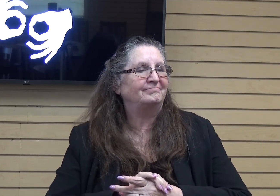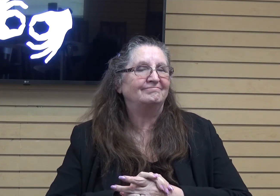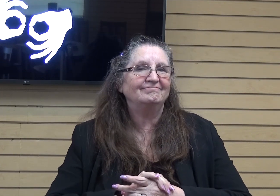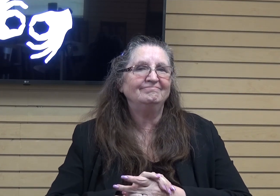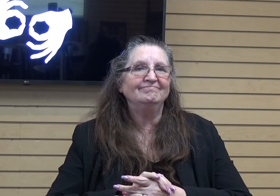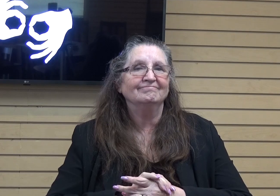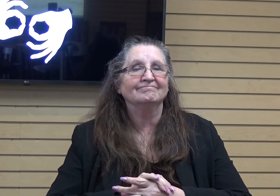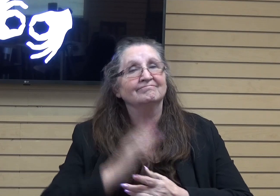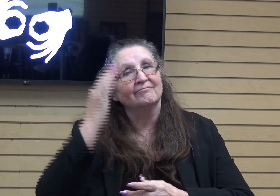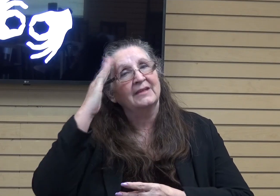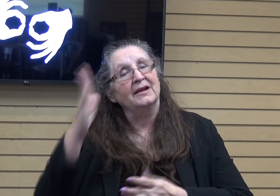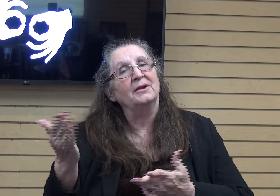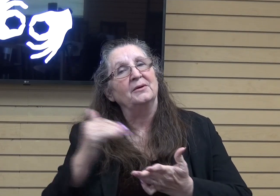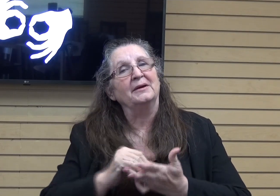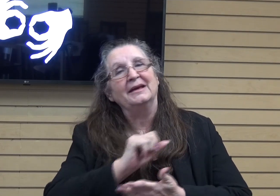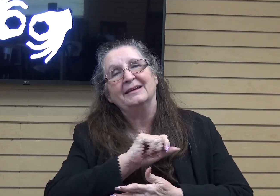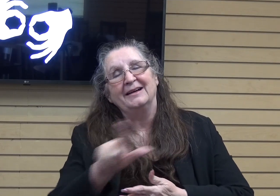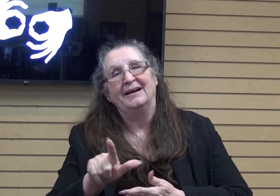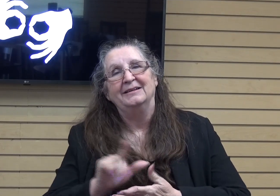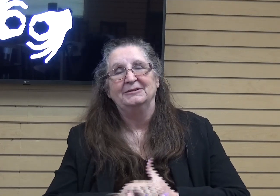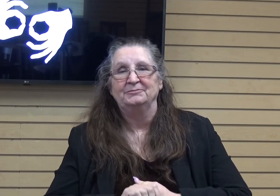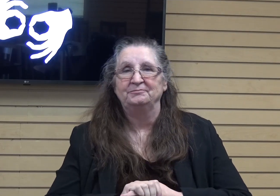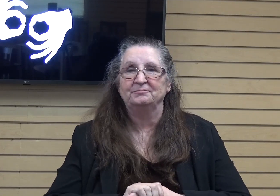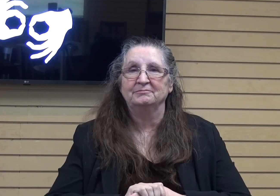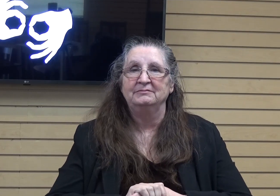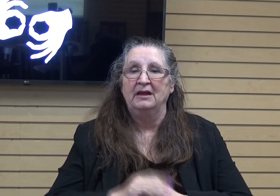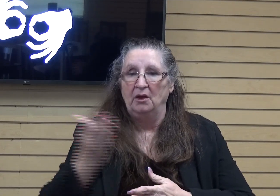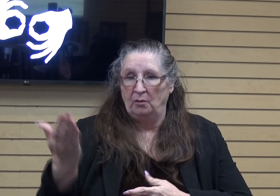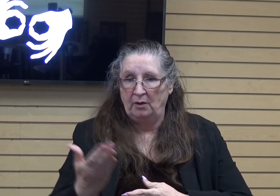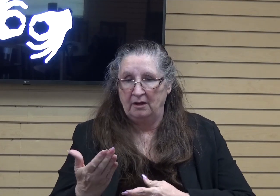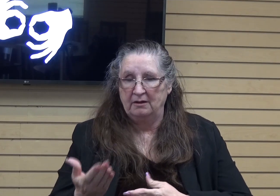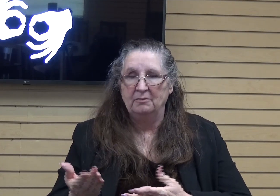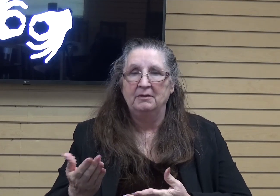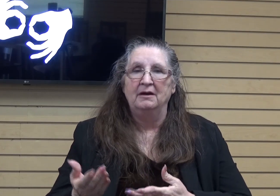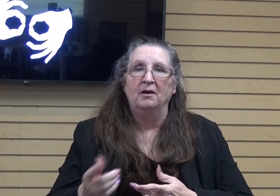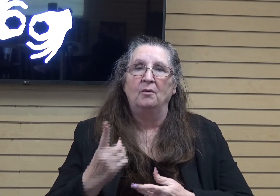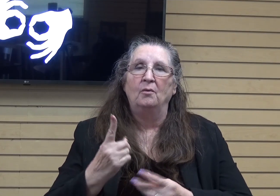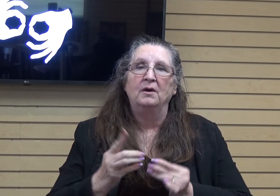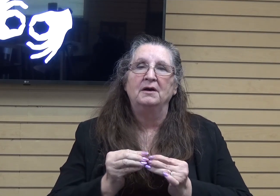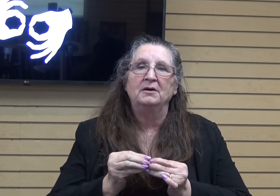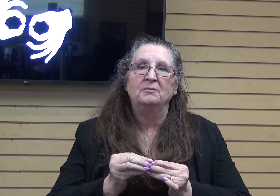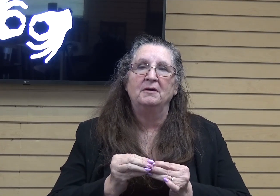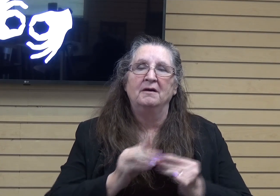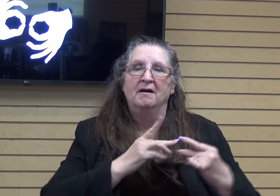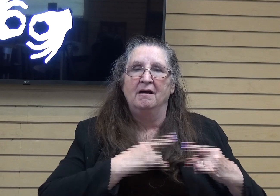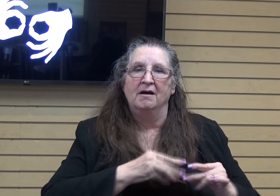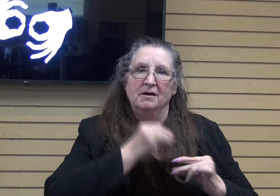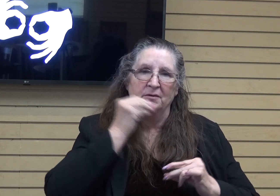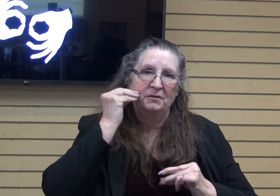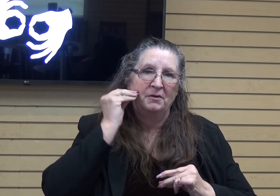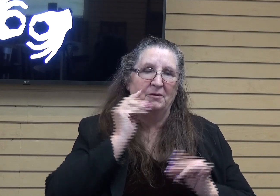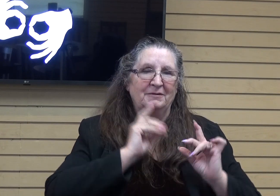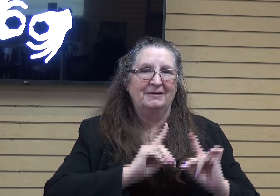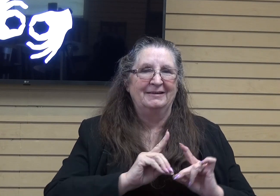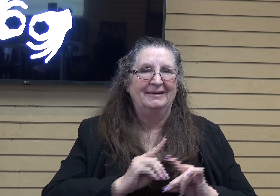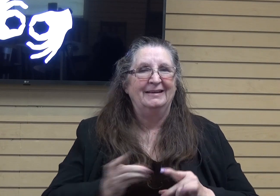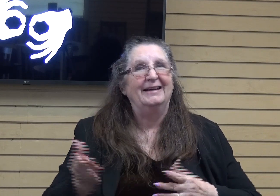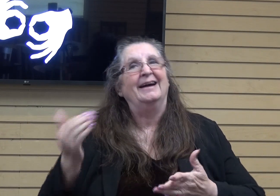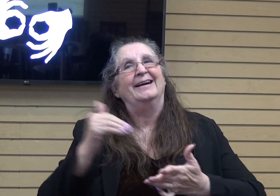Hello again, everyone, and welcome to another Heart to Home devotional. Here we go again with another